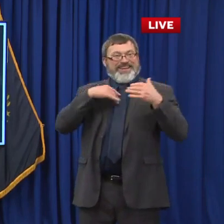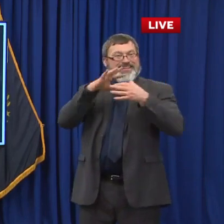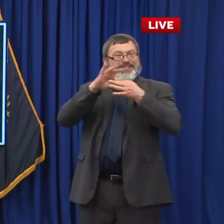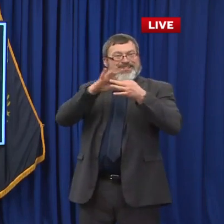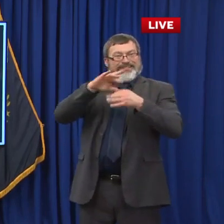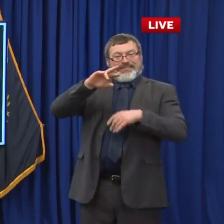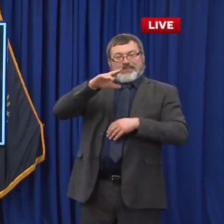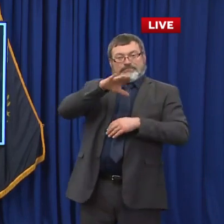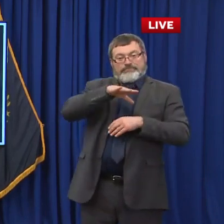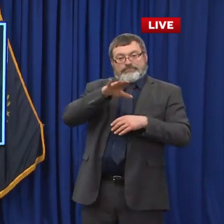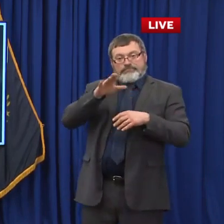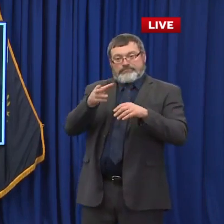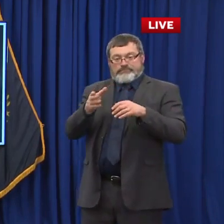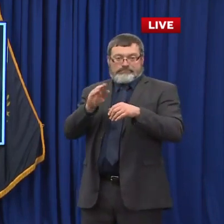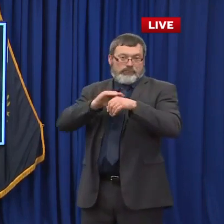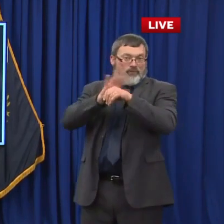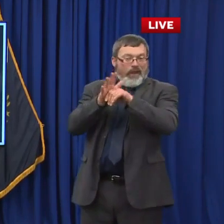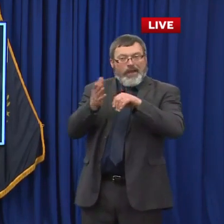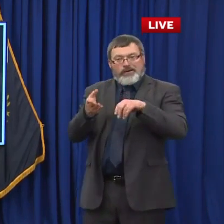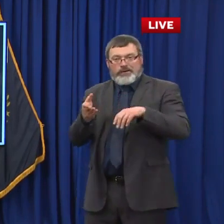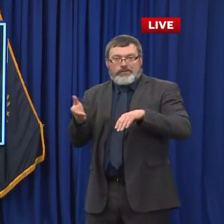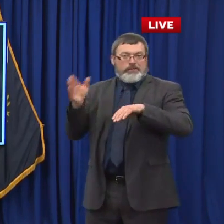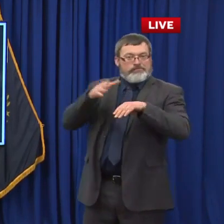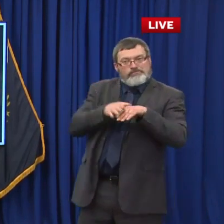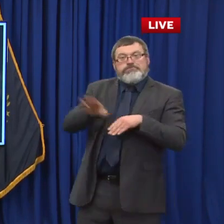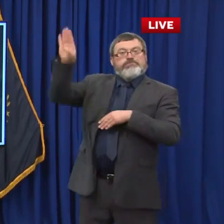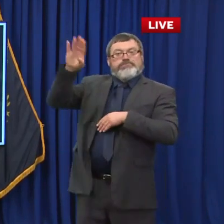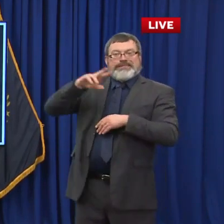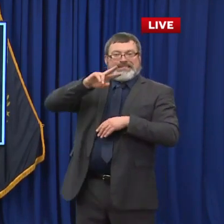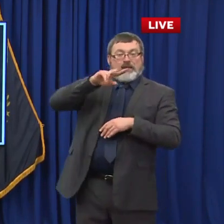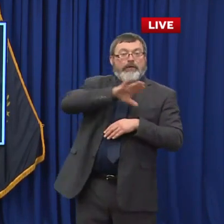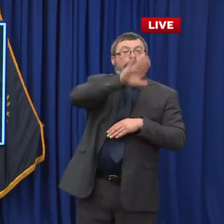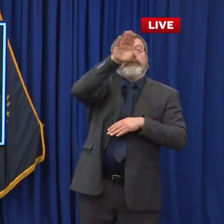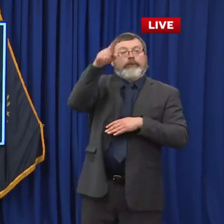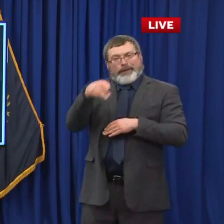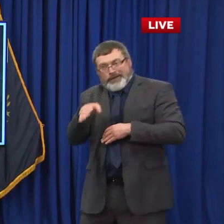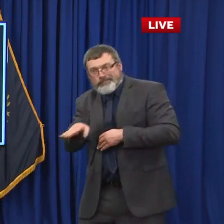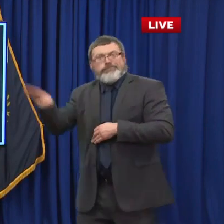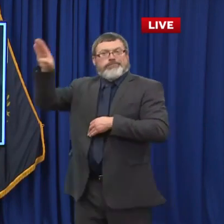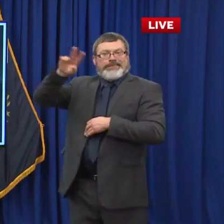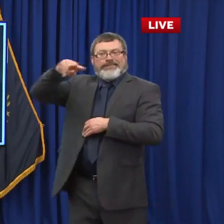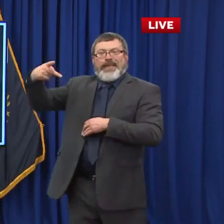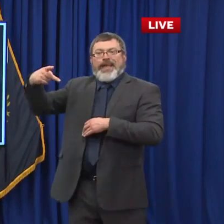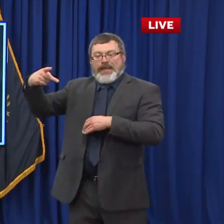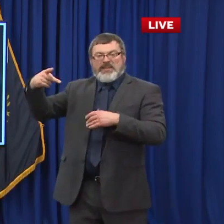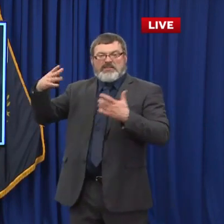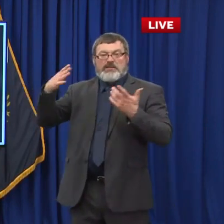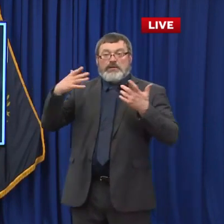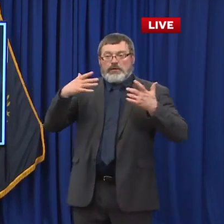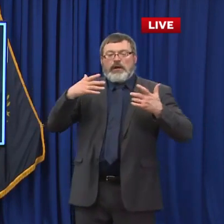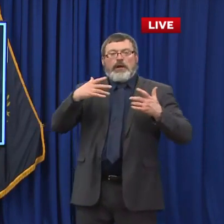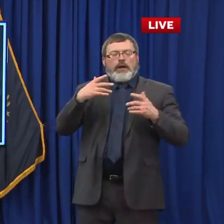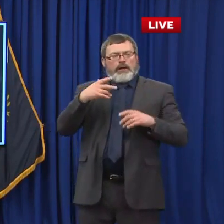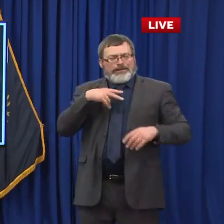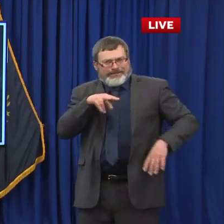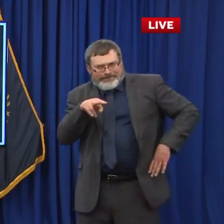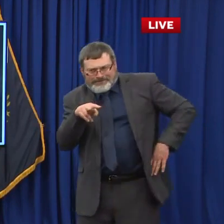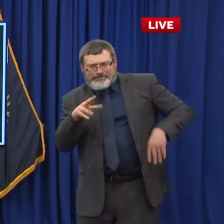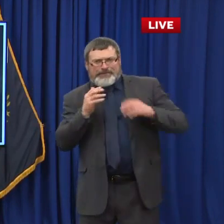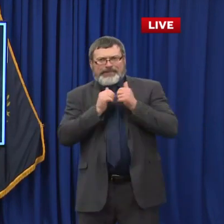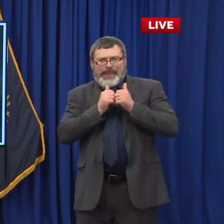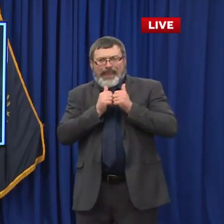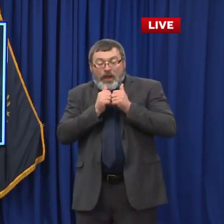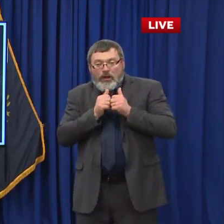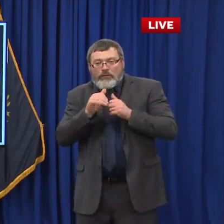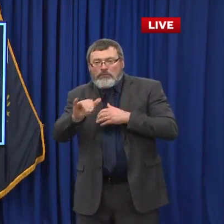one thing that we started to really look at was that asymptomatic spread. When it comes to the mask mandate, if you're in a